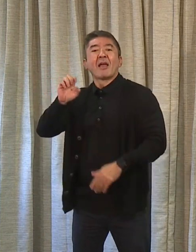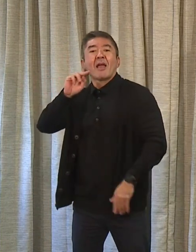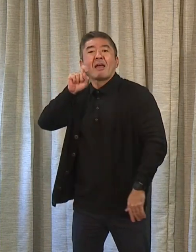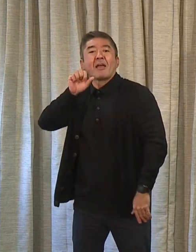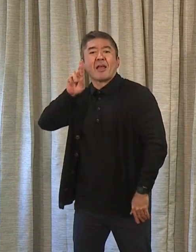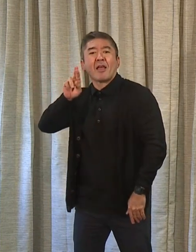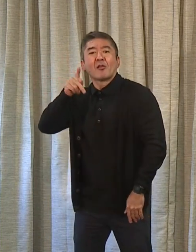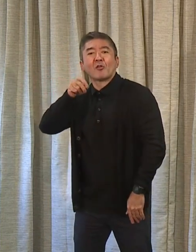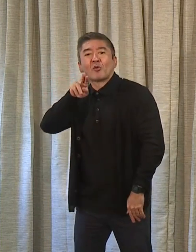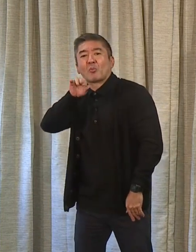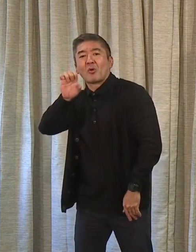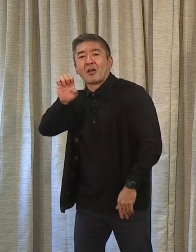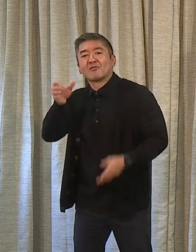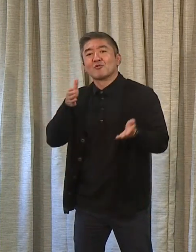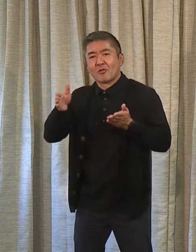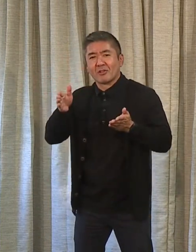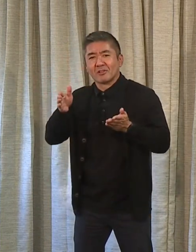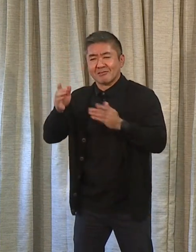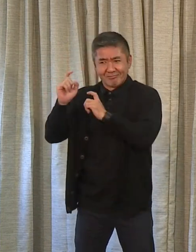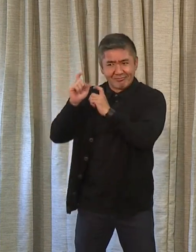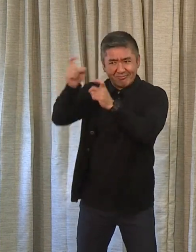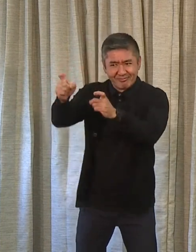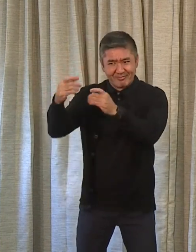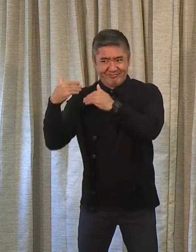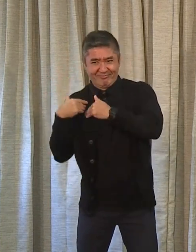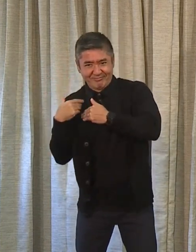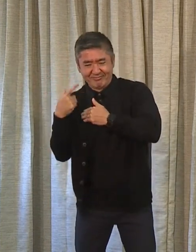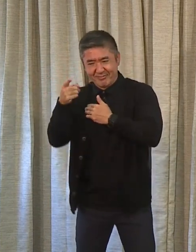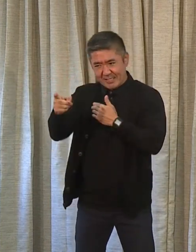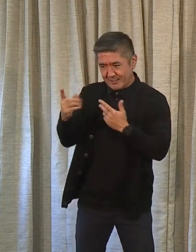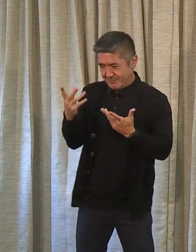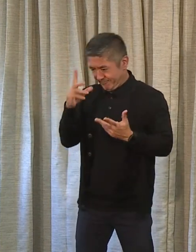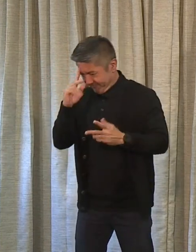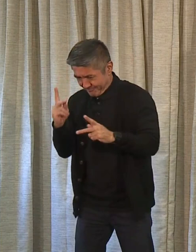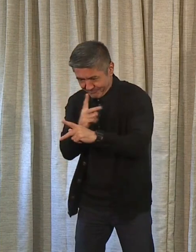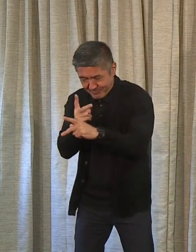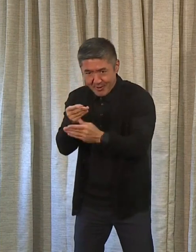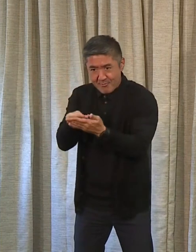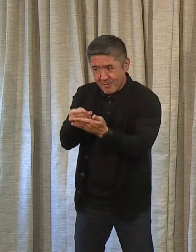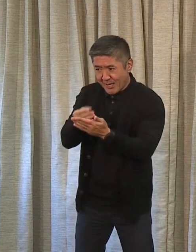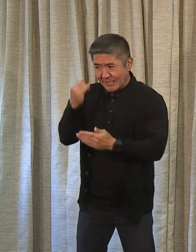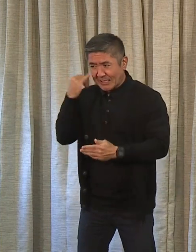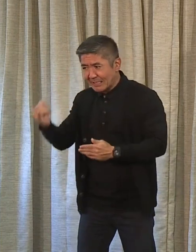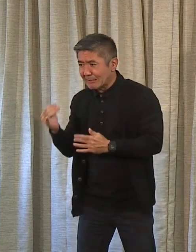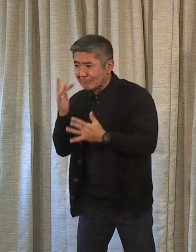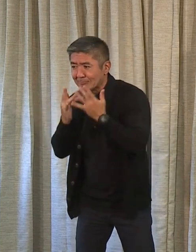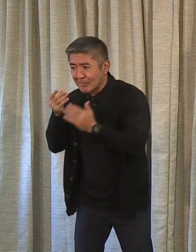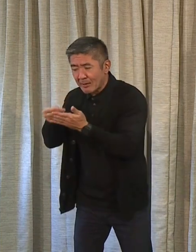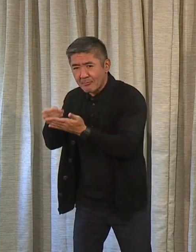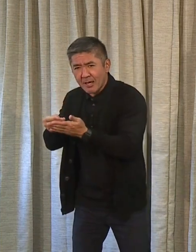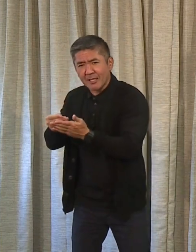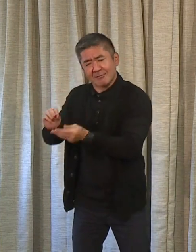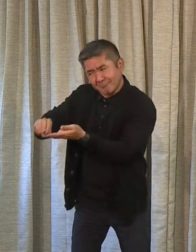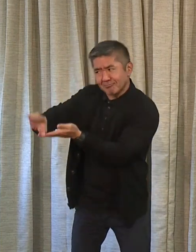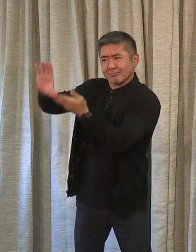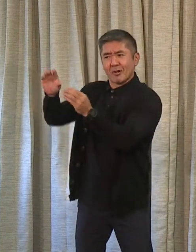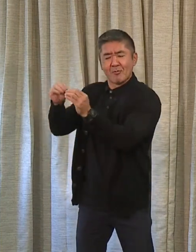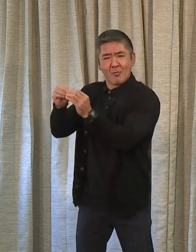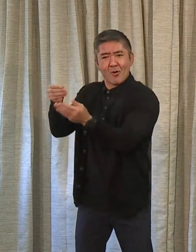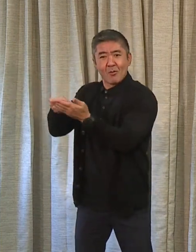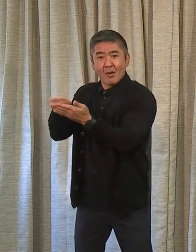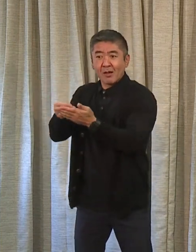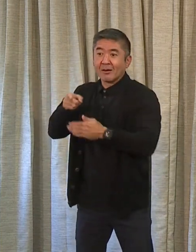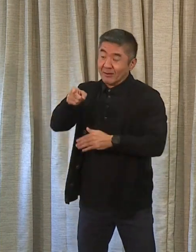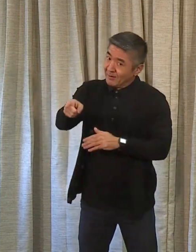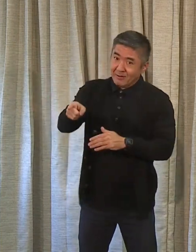we've given Jerry a big responsibility to make money out of stuff that we have that doesn't make money while creating fun and good times for the people. It's not a